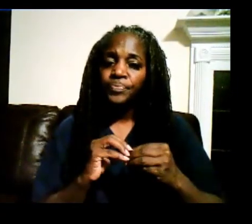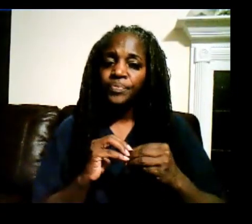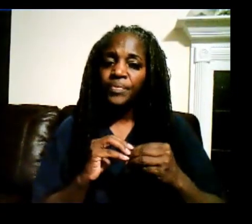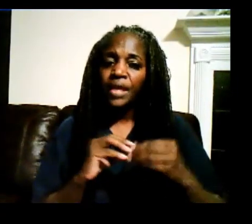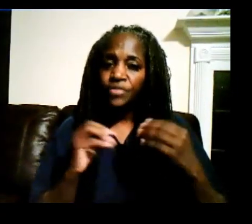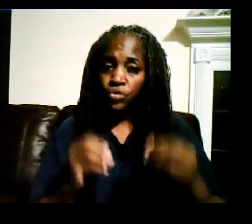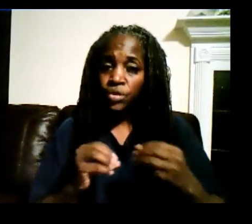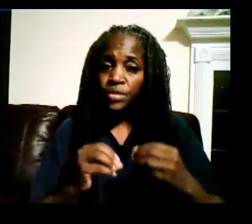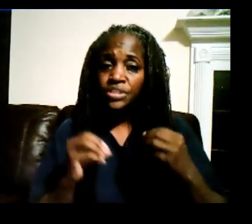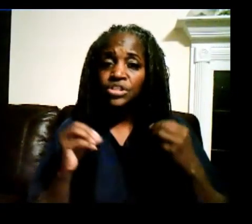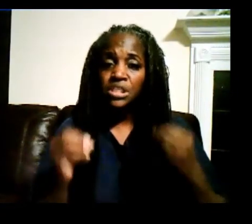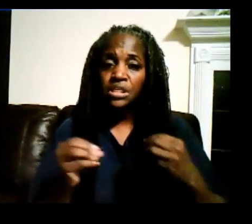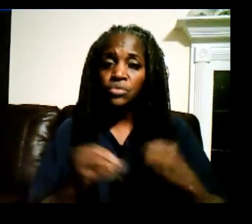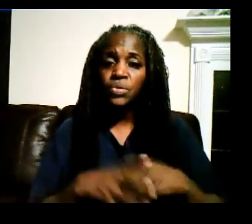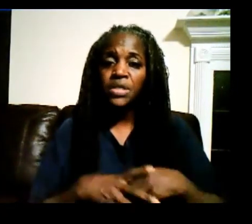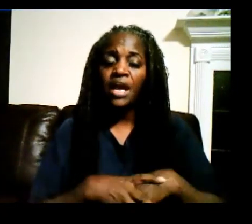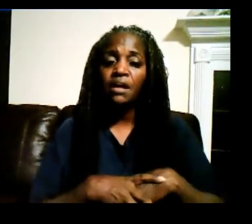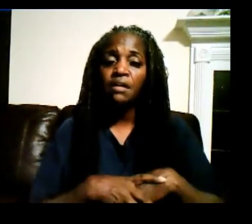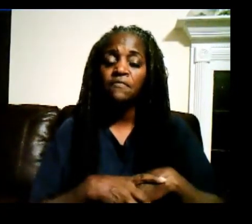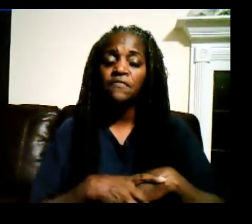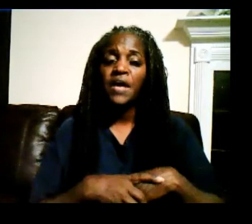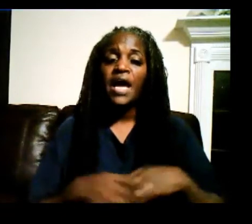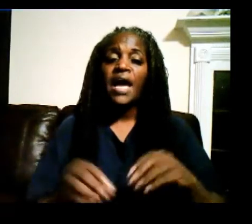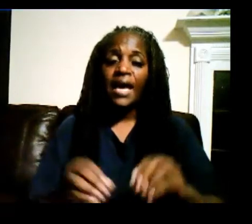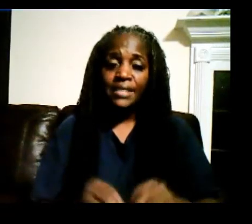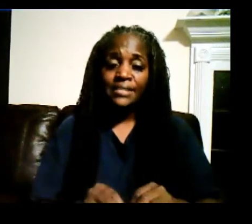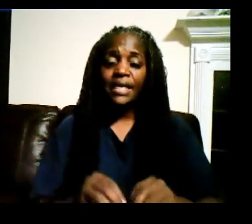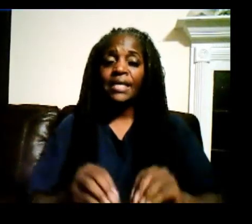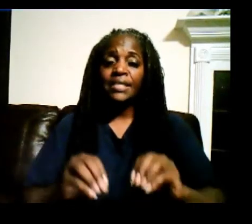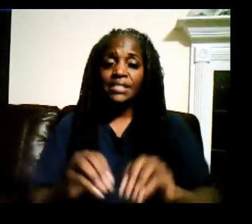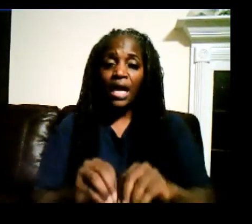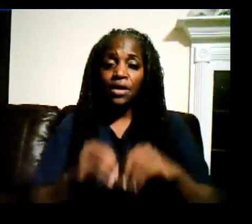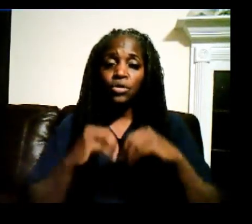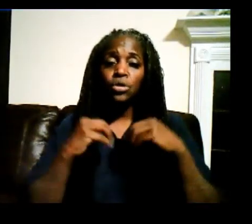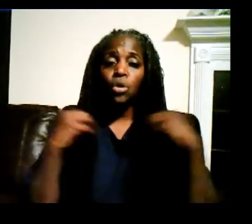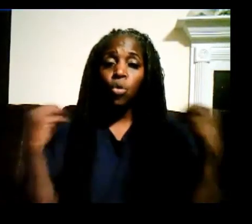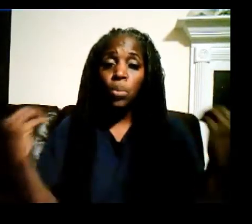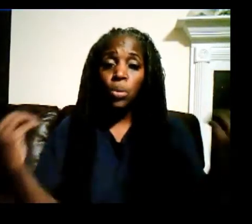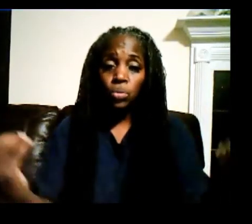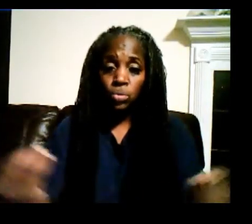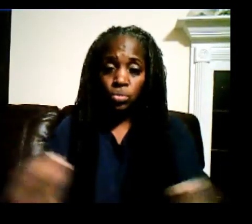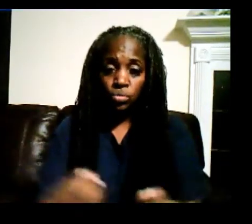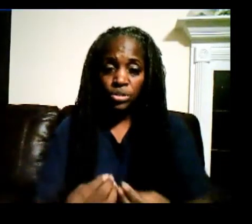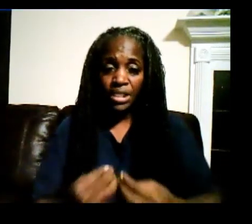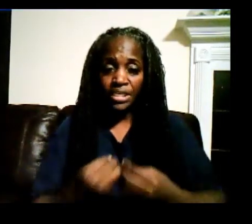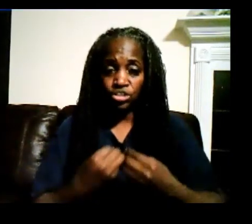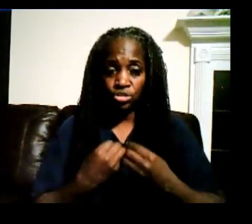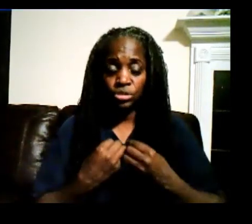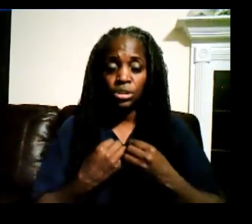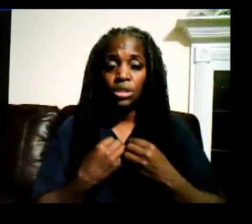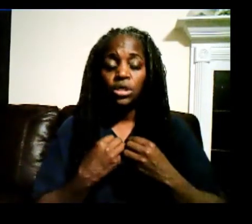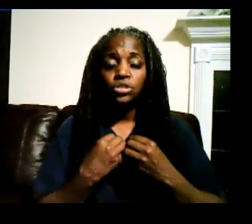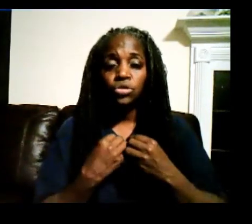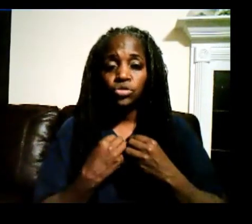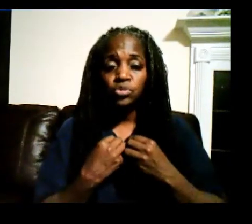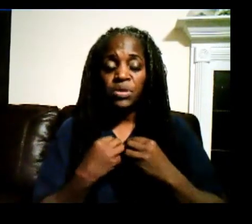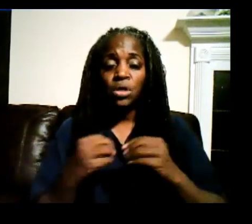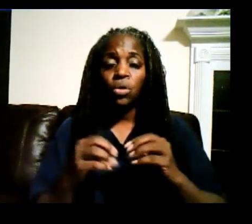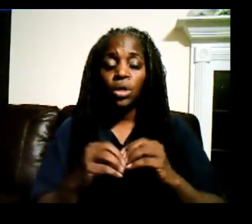And during this year, we have as an entire global nation, so to speak, or